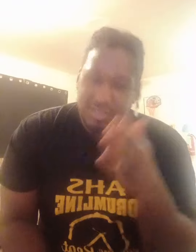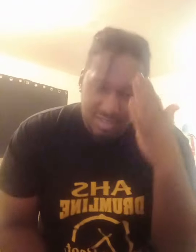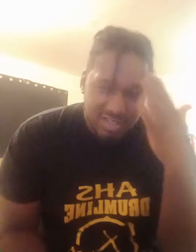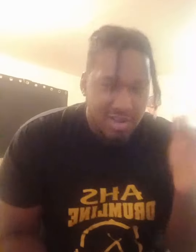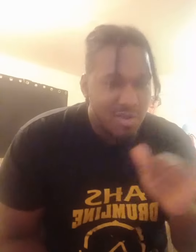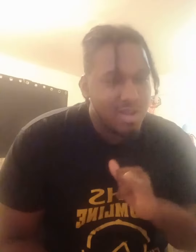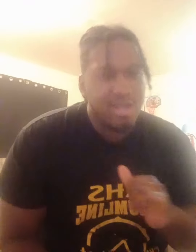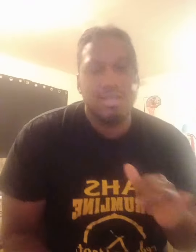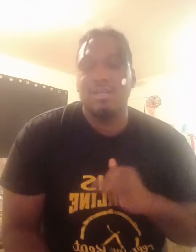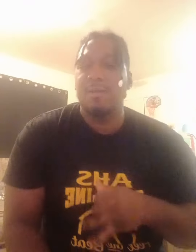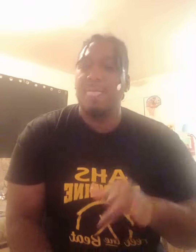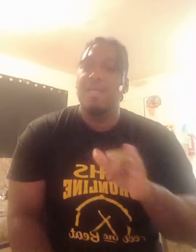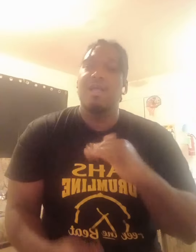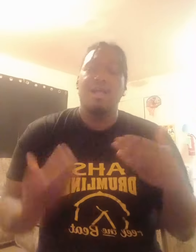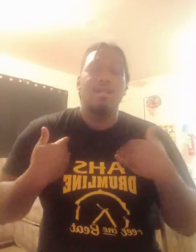you know I've got to be,